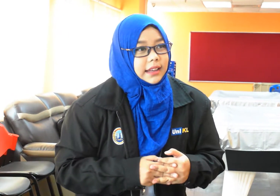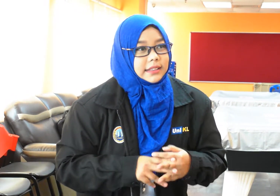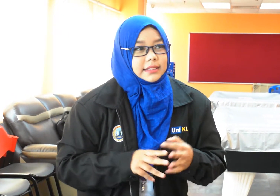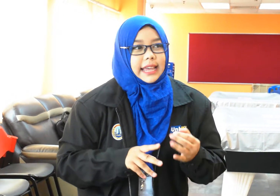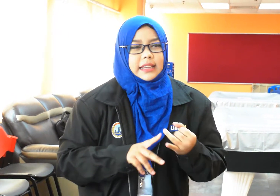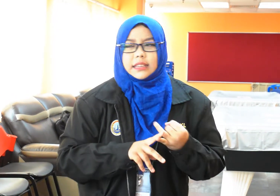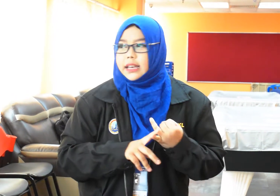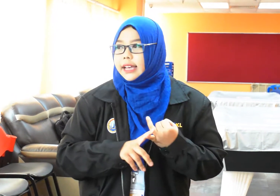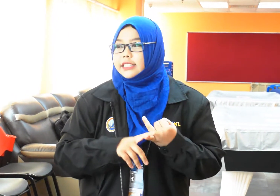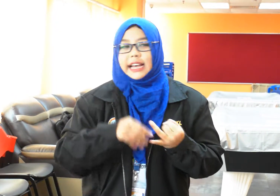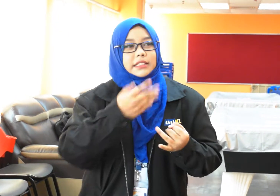So,